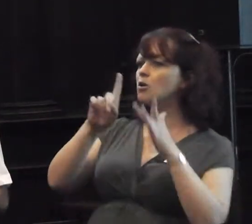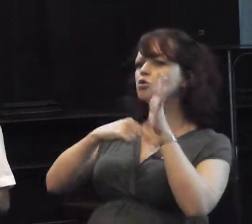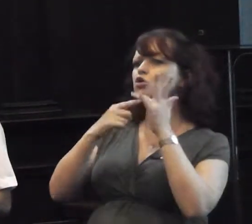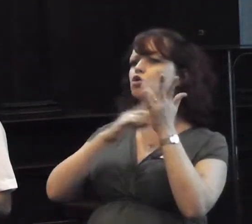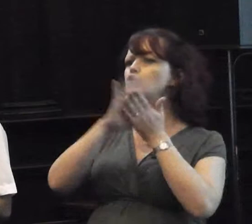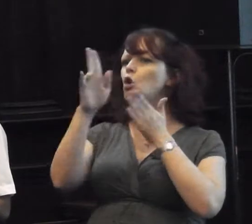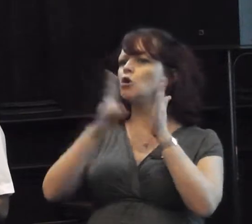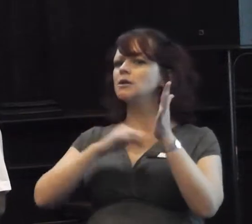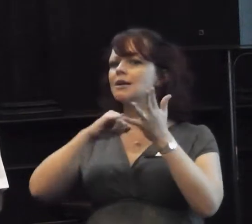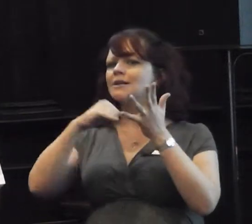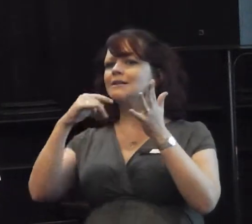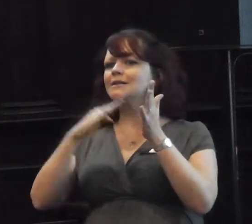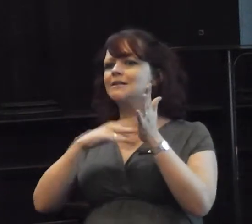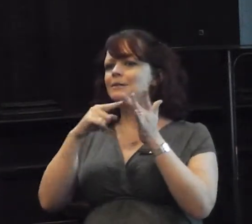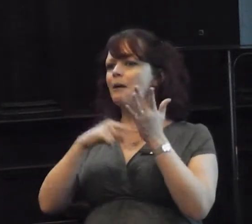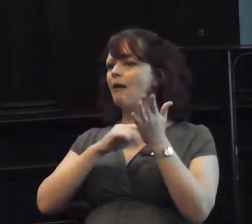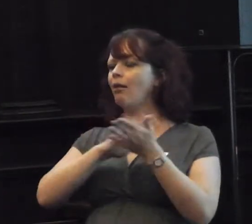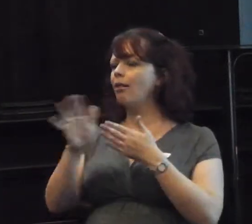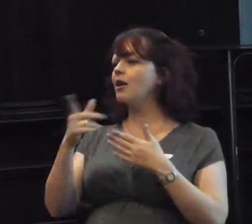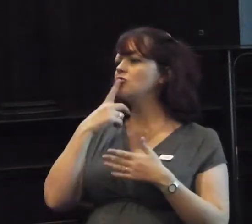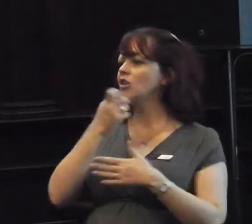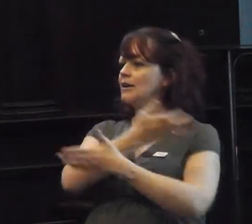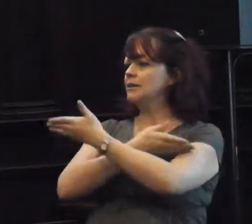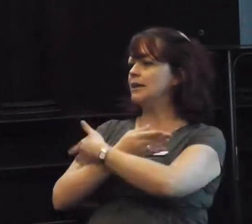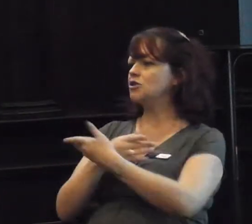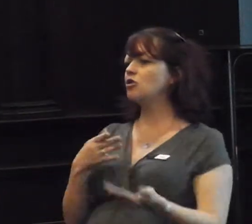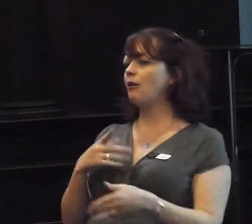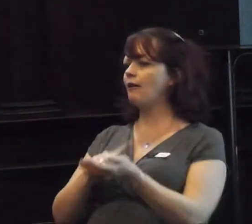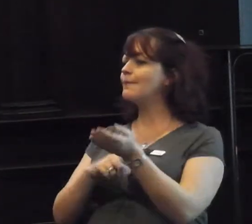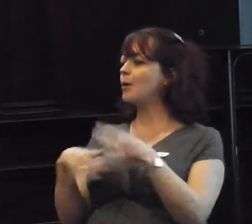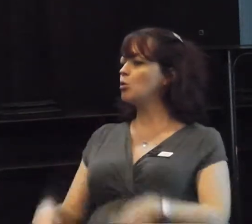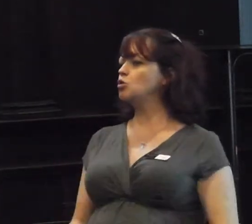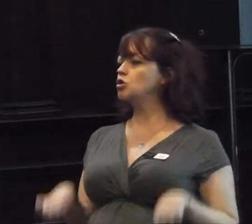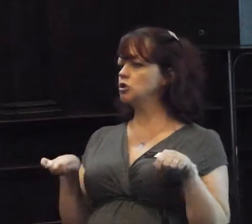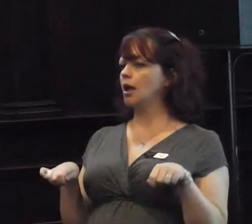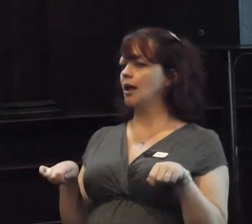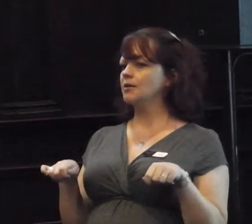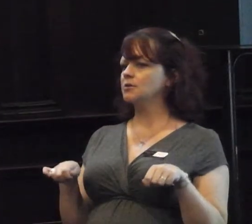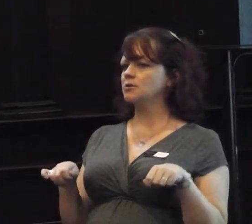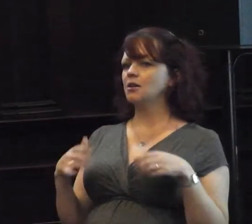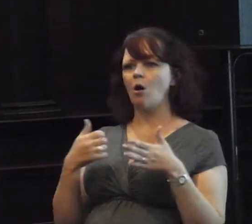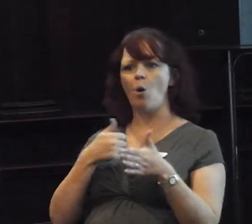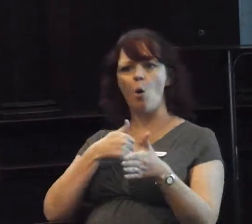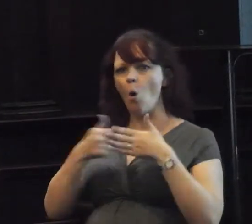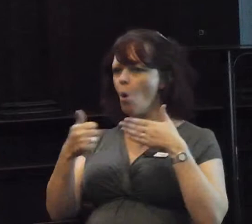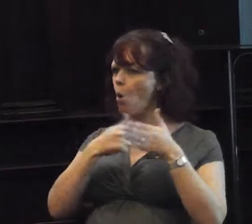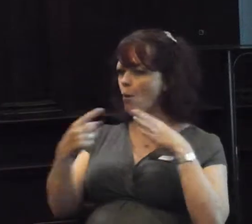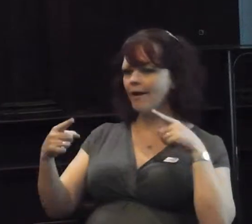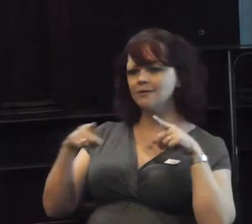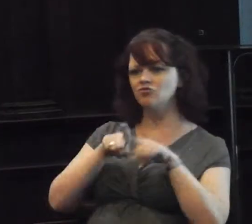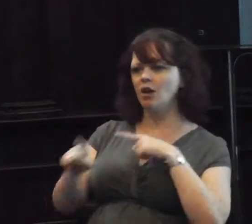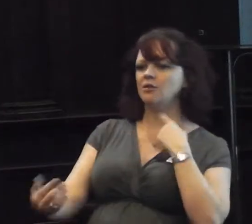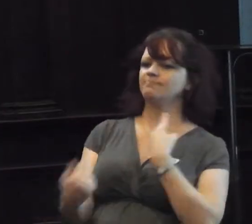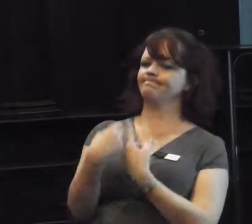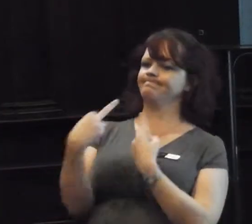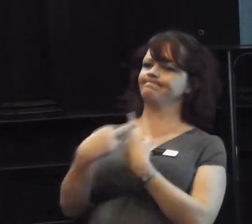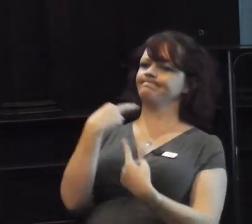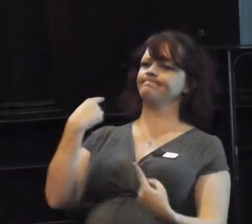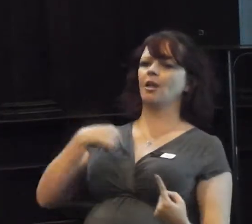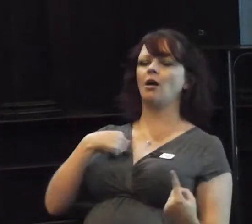Smith, who was wearing a red T-shirt and blue jeans. He's always been after us. It was him.